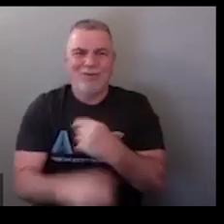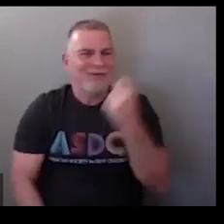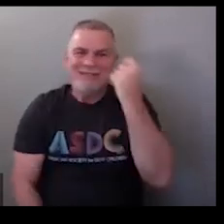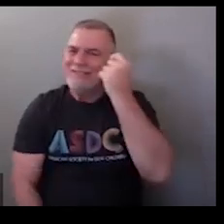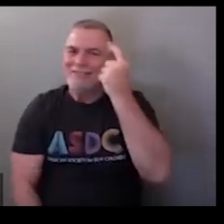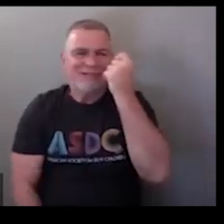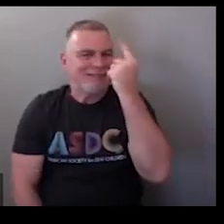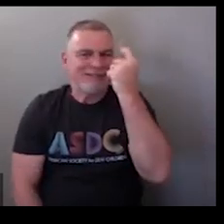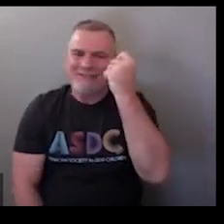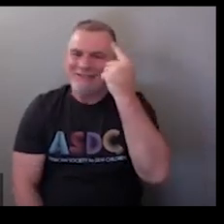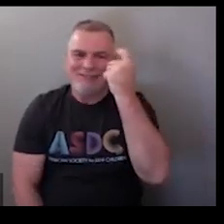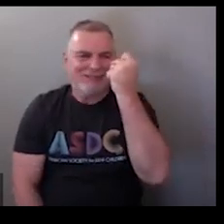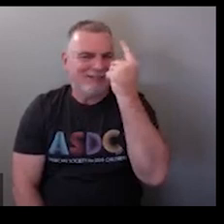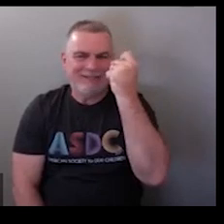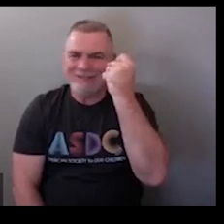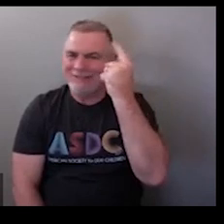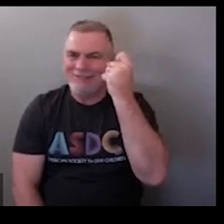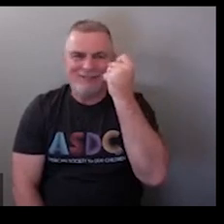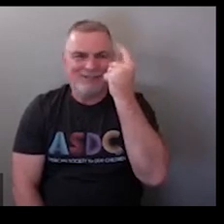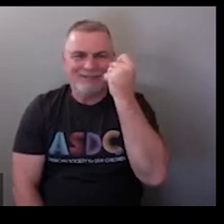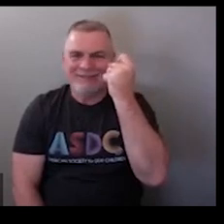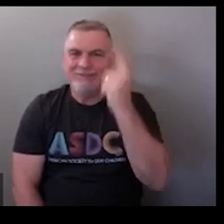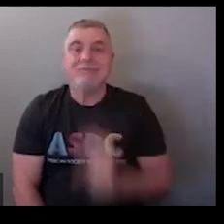difficult you don't understand it